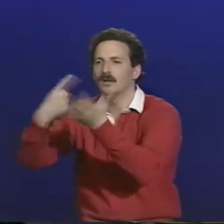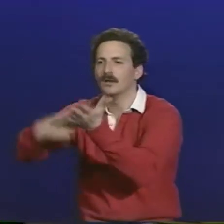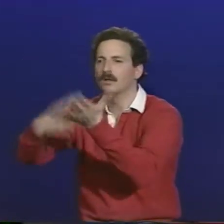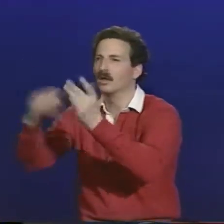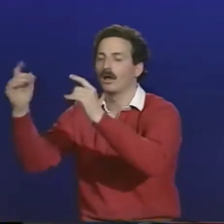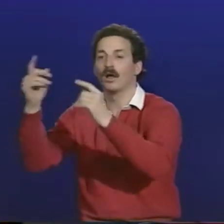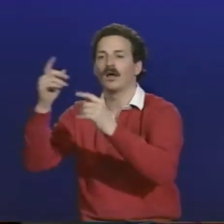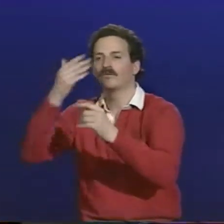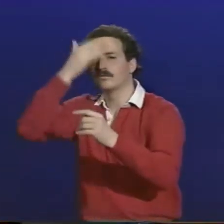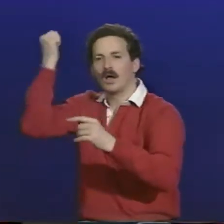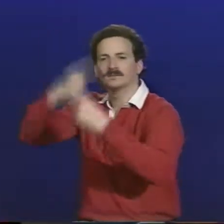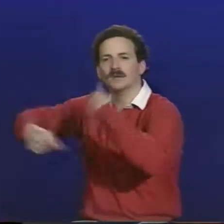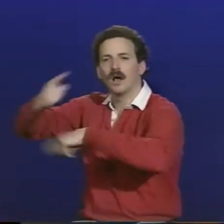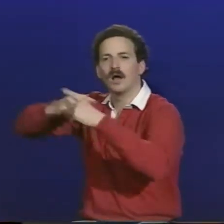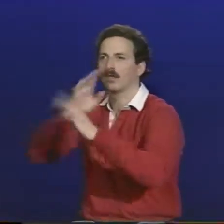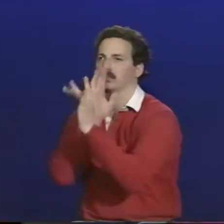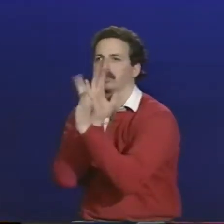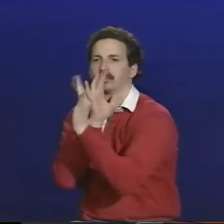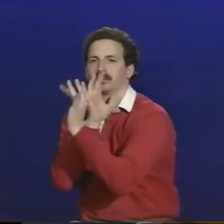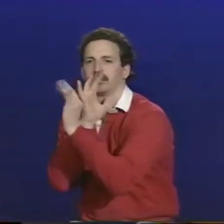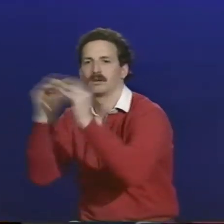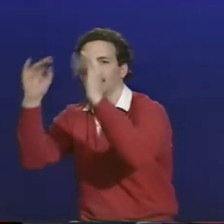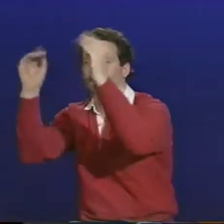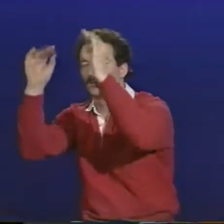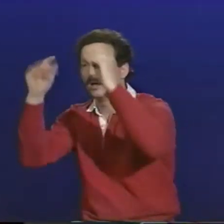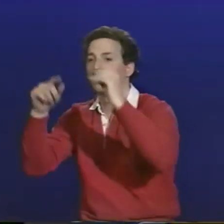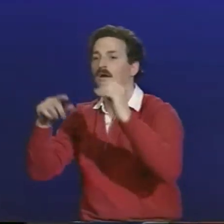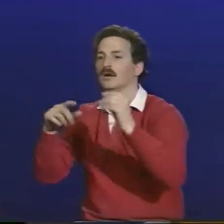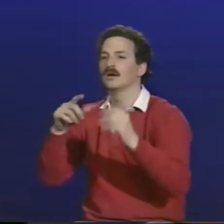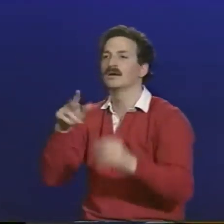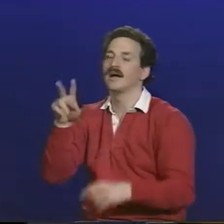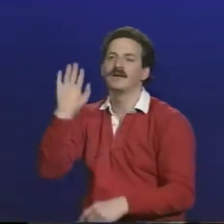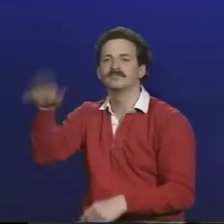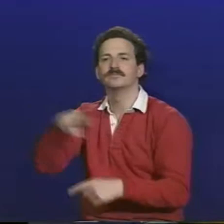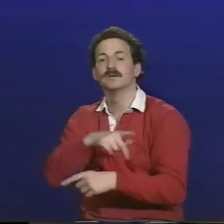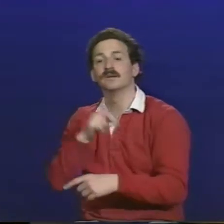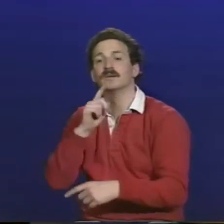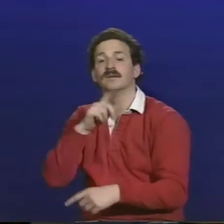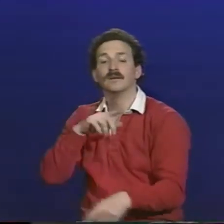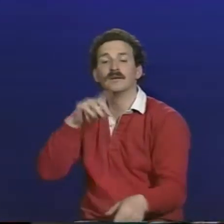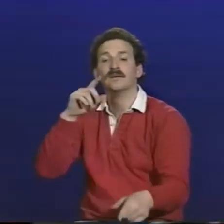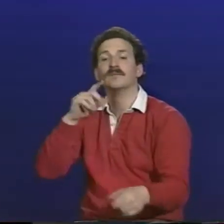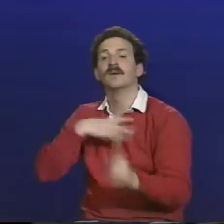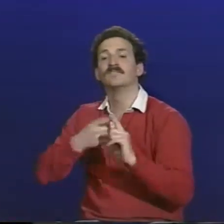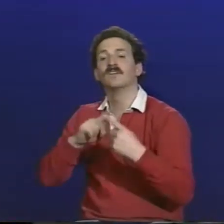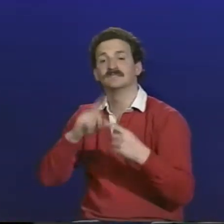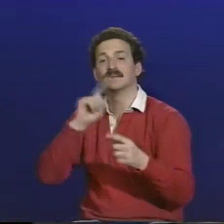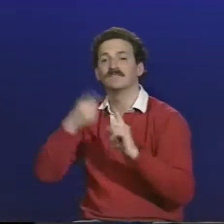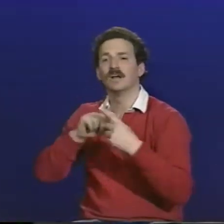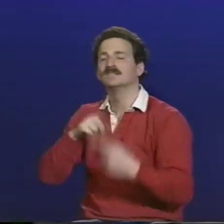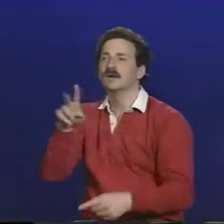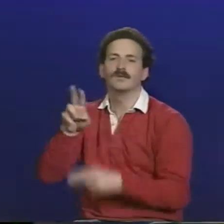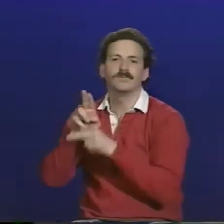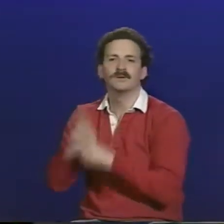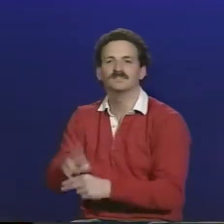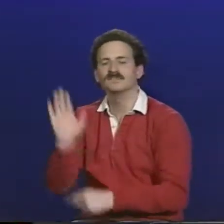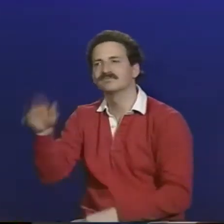it was good to watch. But sometimes the parents would get so involved in what they were talking about that they would stop signing to go on to whatever the topic was.